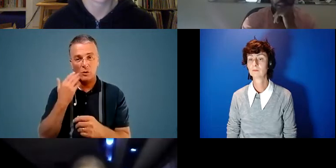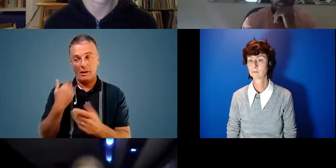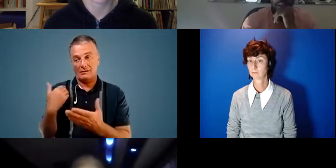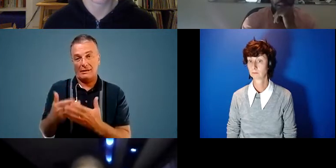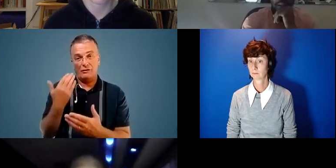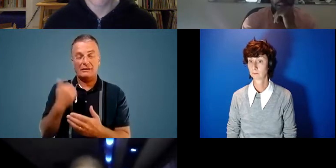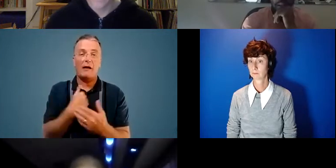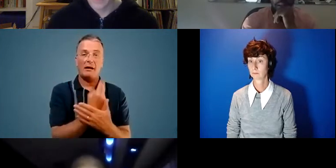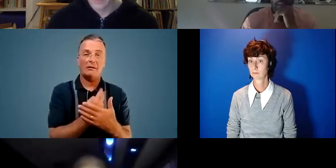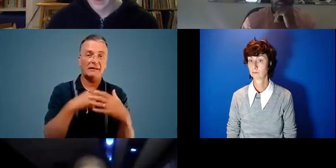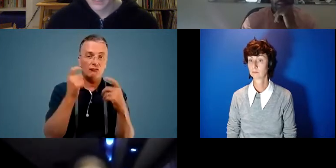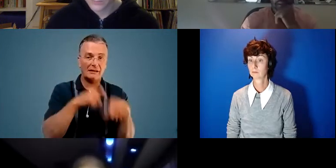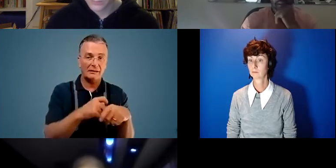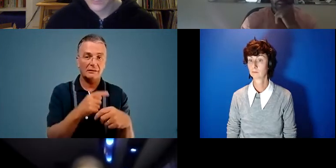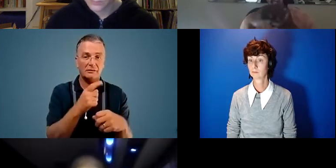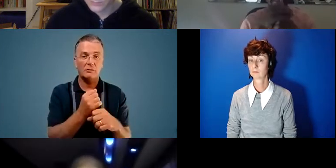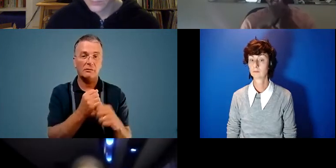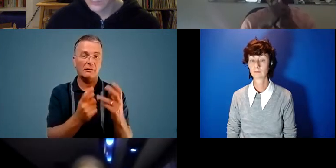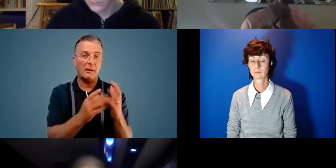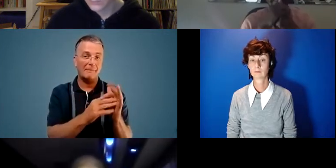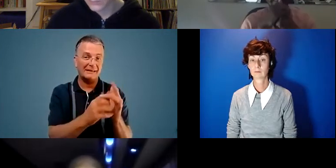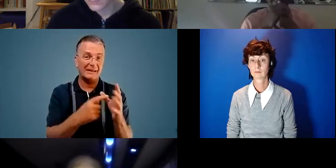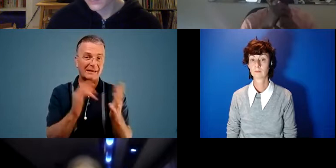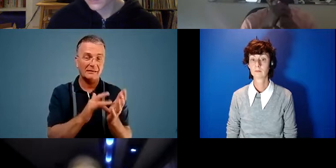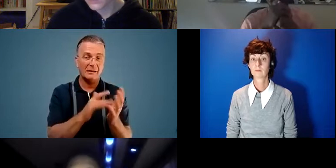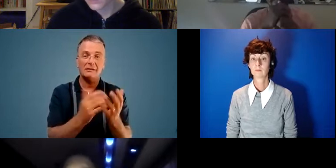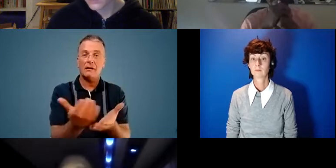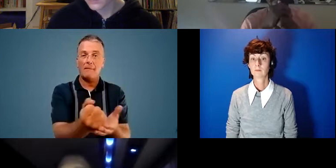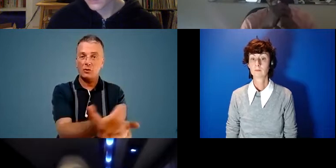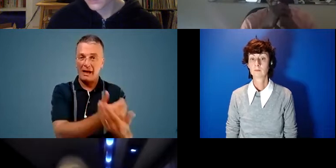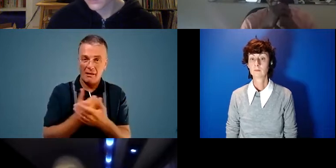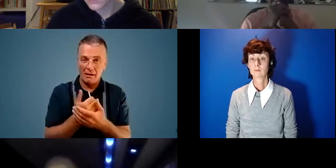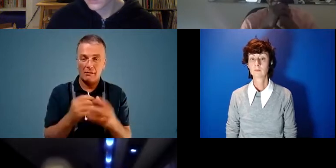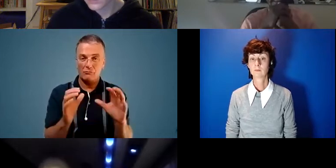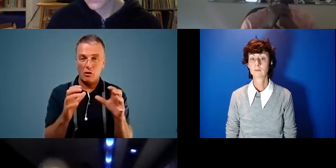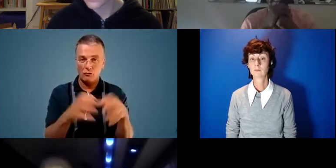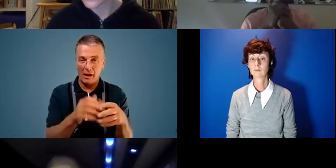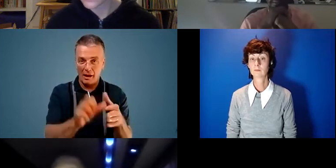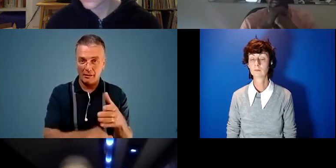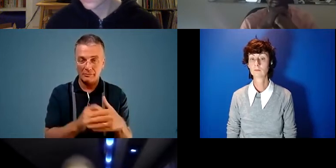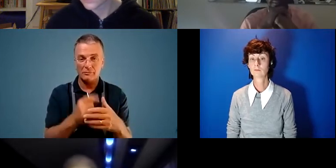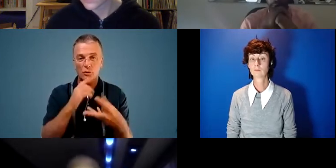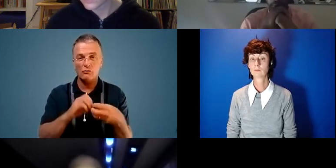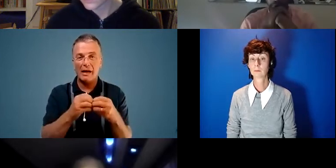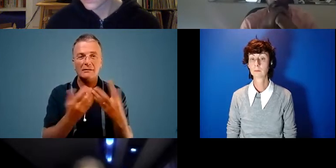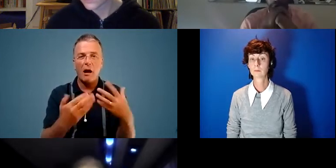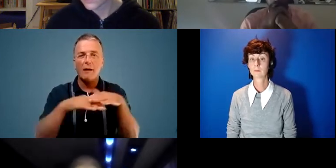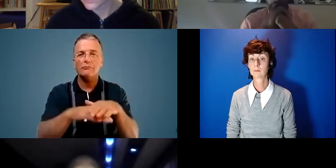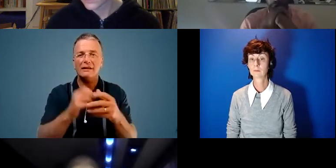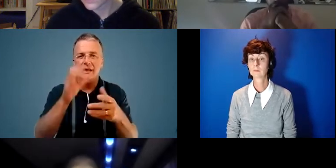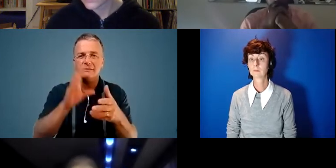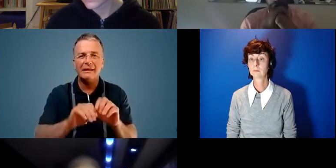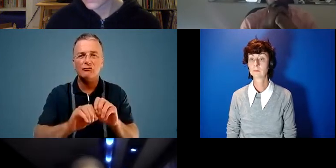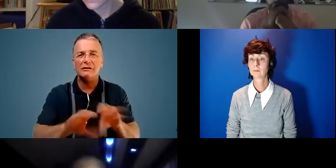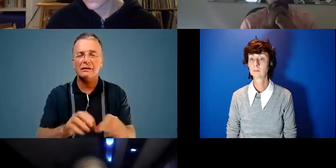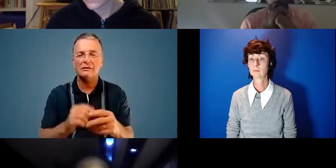an artist in residence for Norwalk Media Centre's Come Together programme, which has been a way for me to create hybrid outdoor experiences for those who can